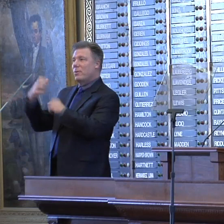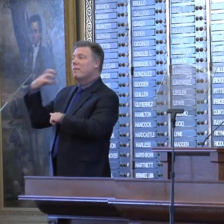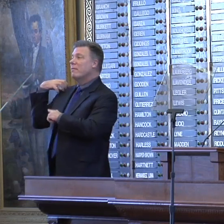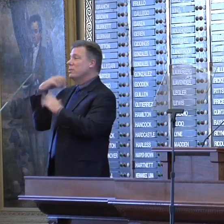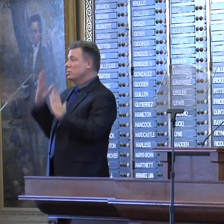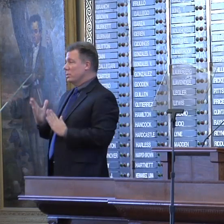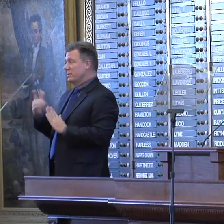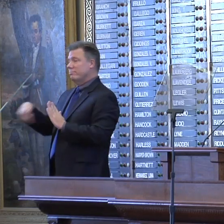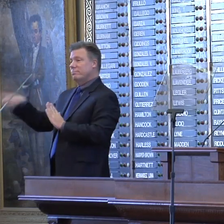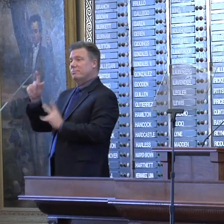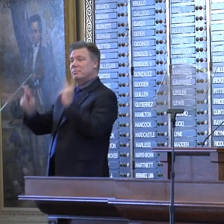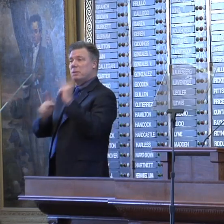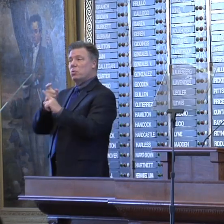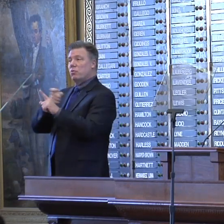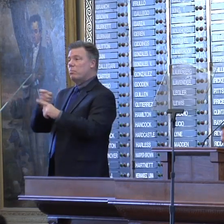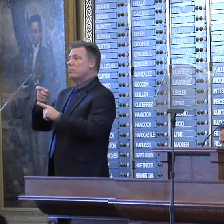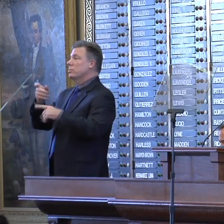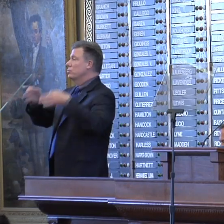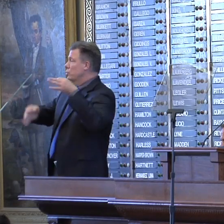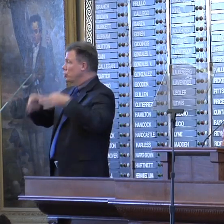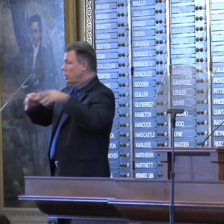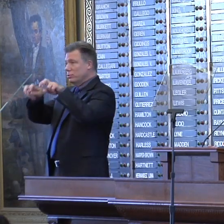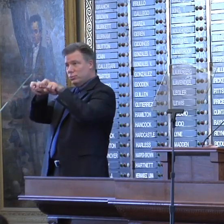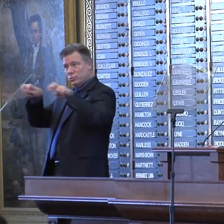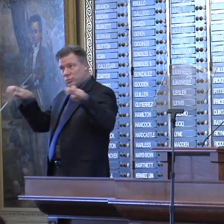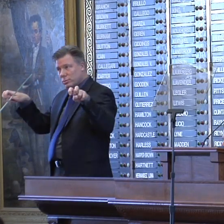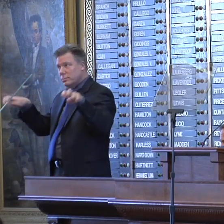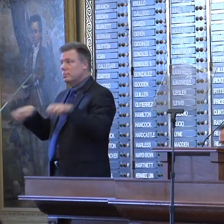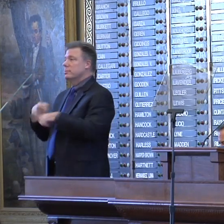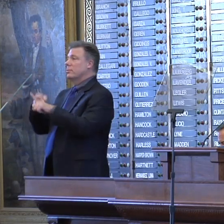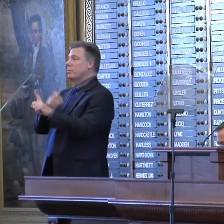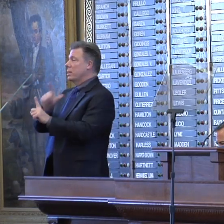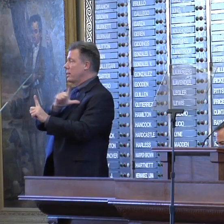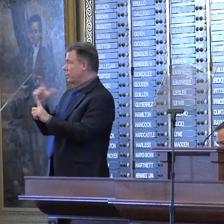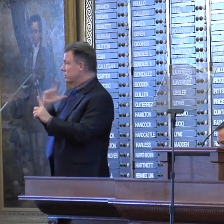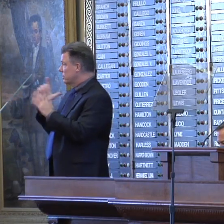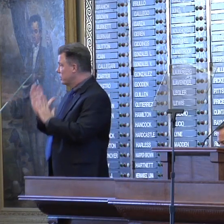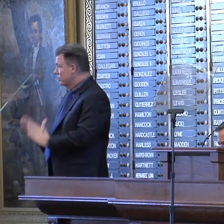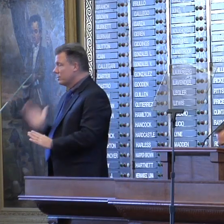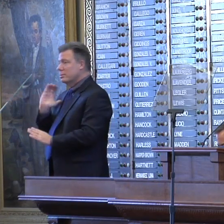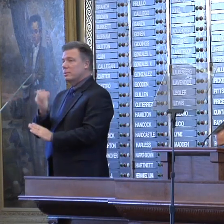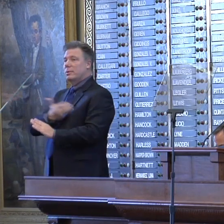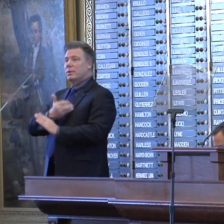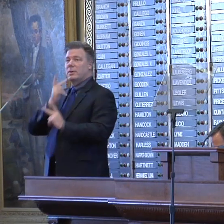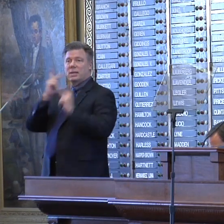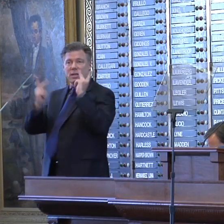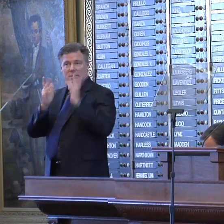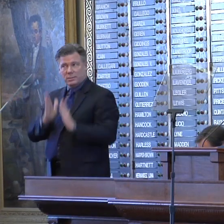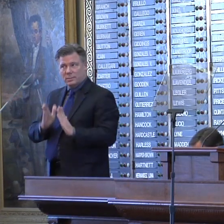judiciary that are here with us, our members of the legislature, our distinguished guests,